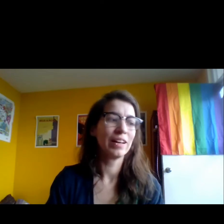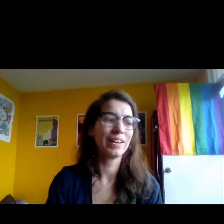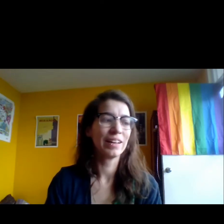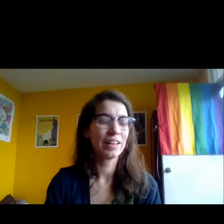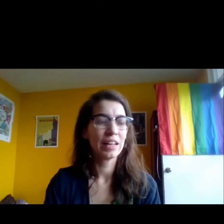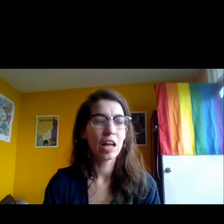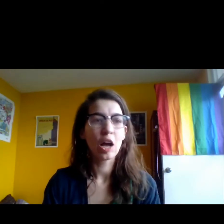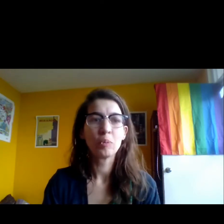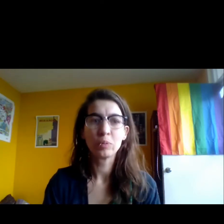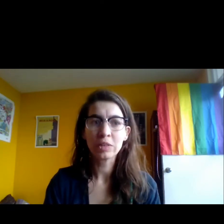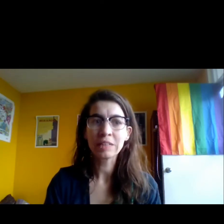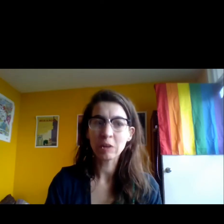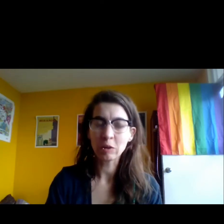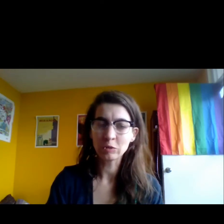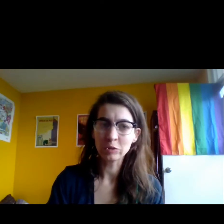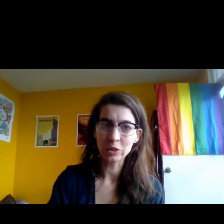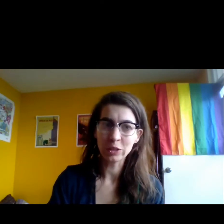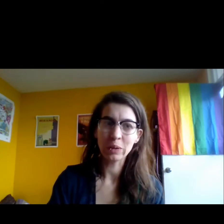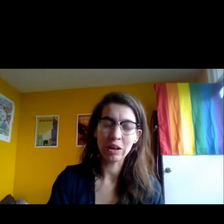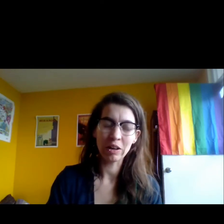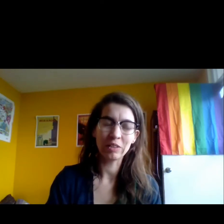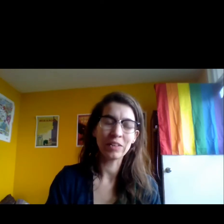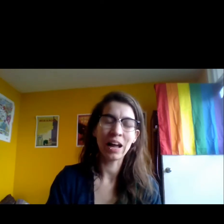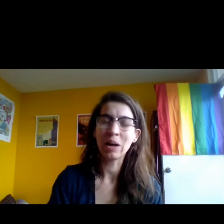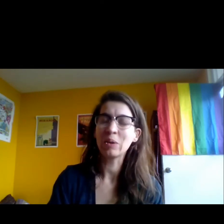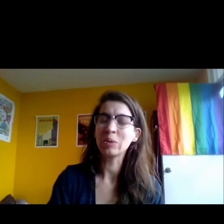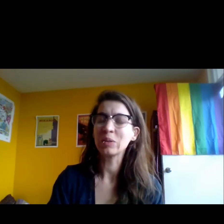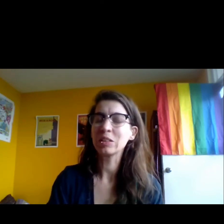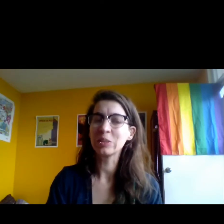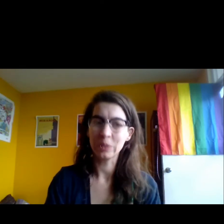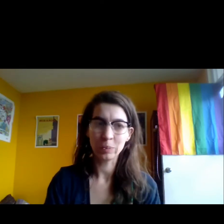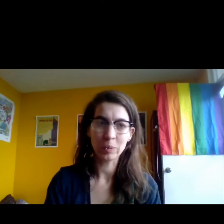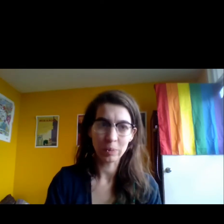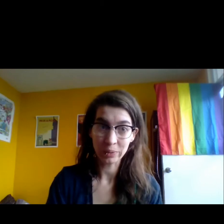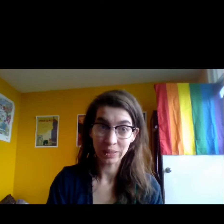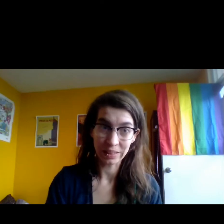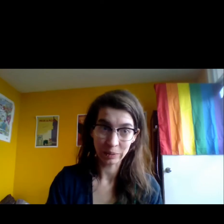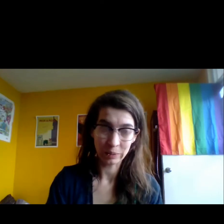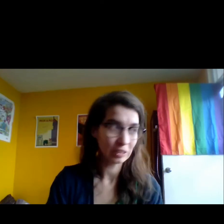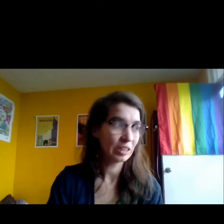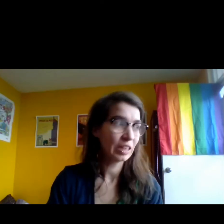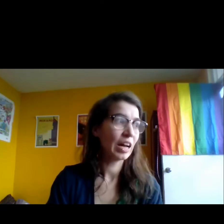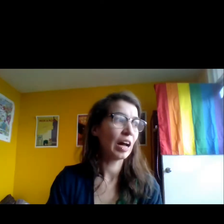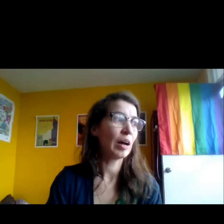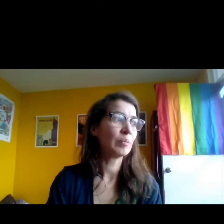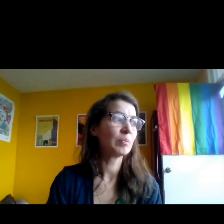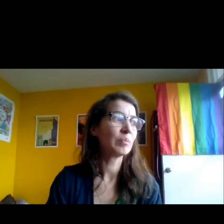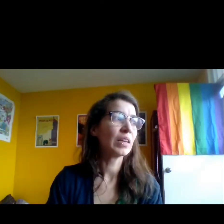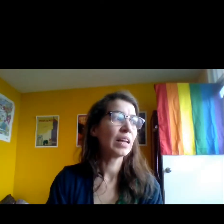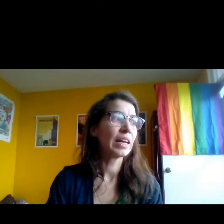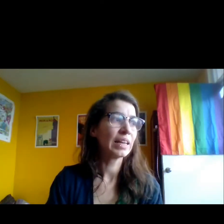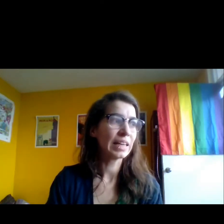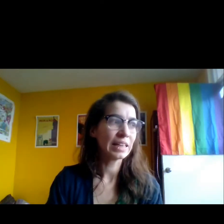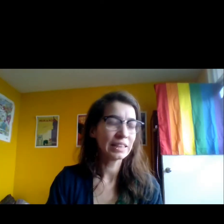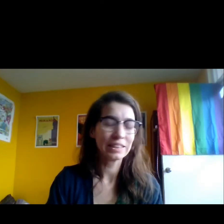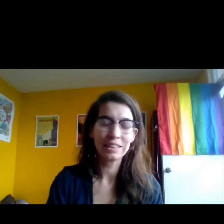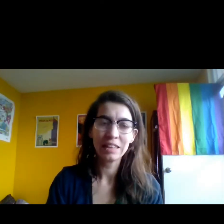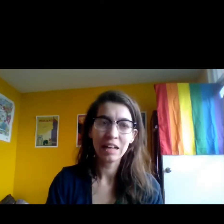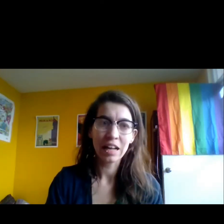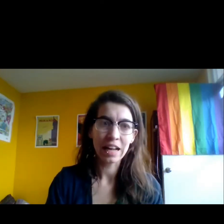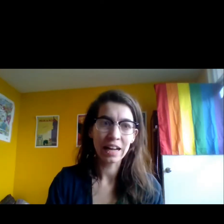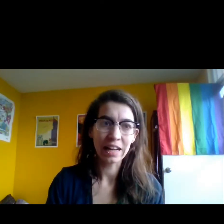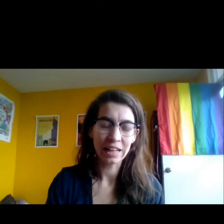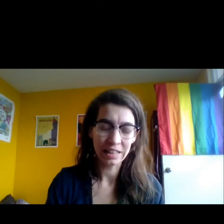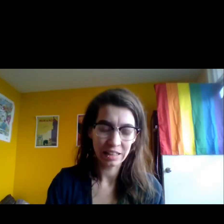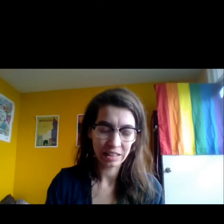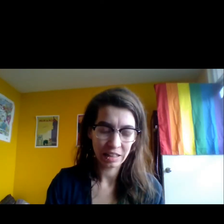a brief overview of how you implement plain language. Um, it is